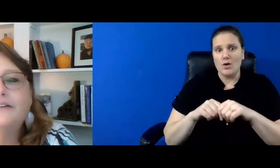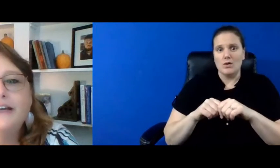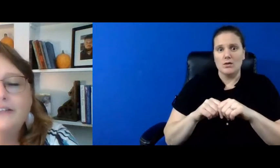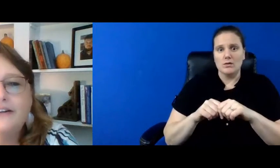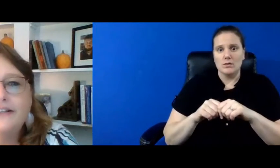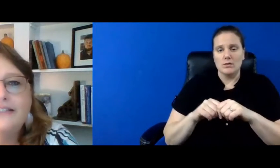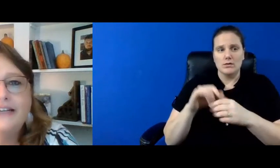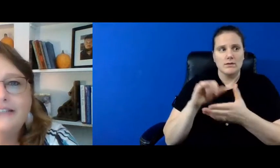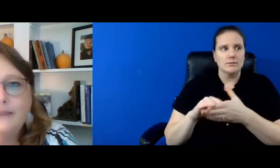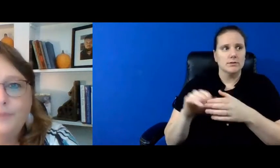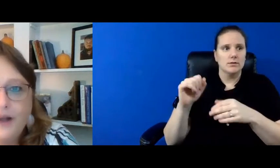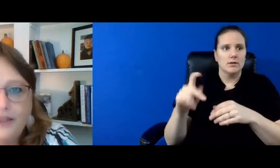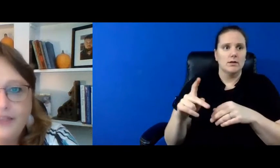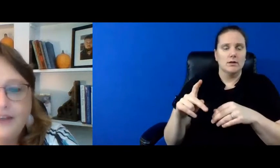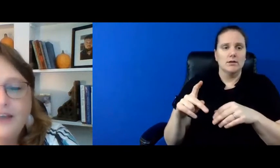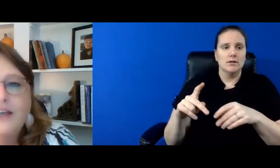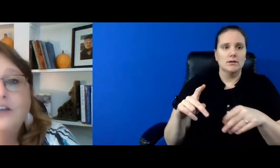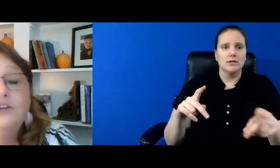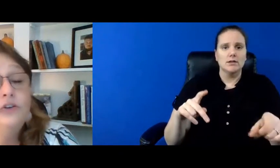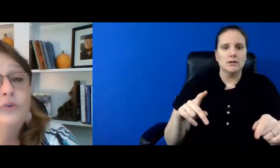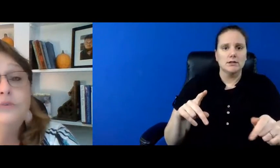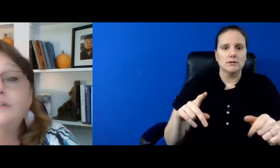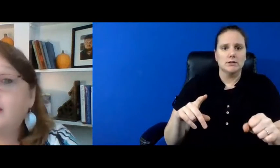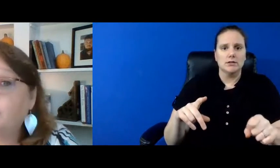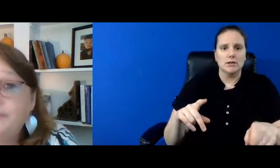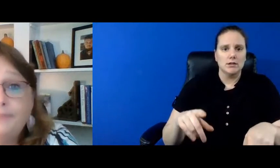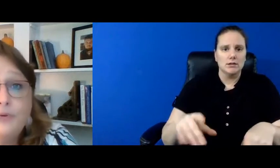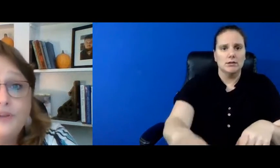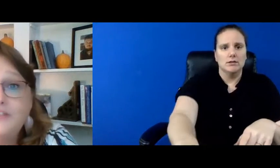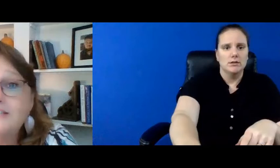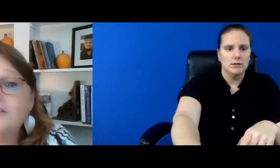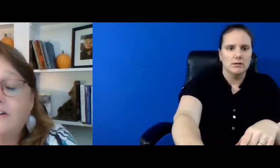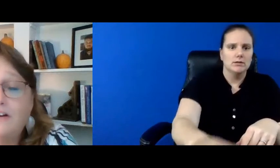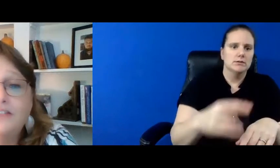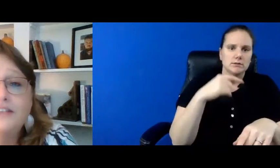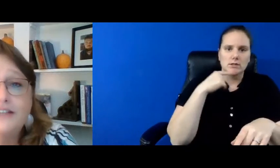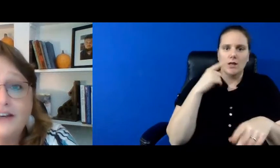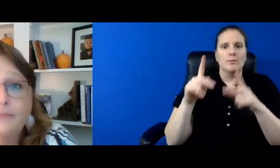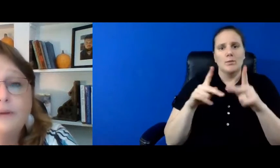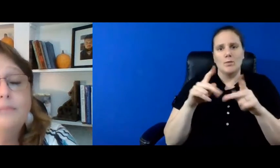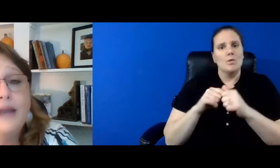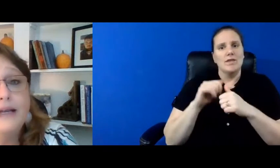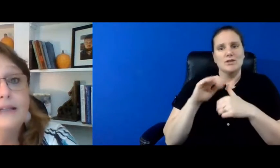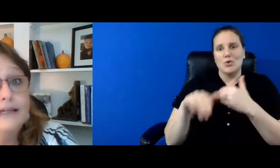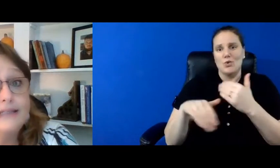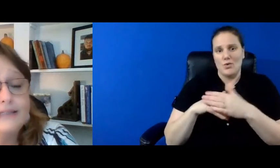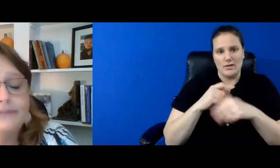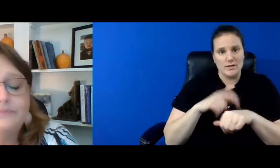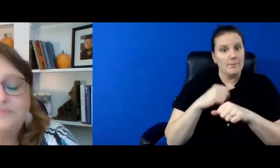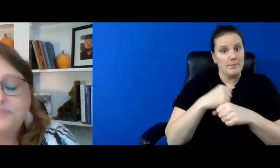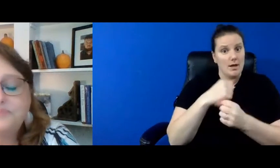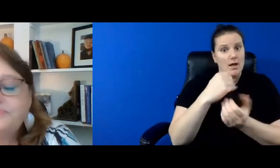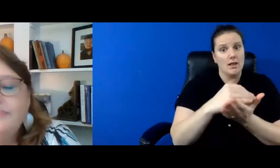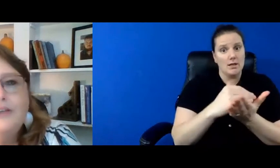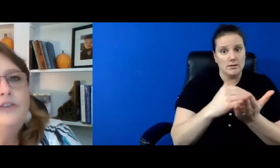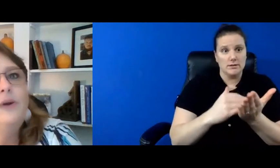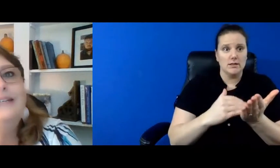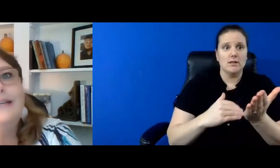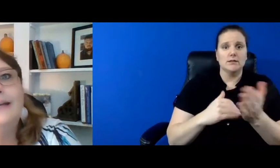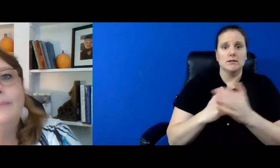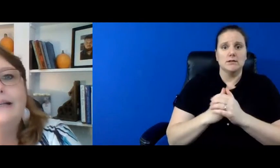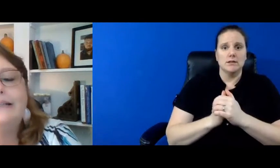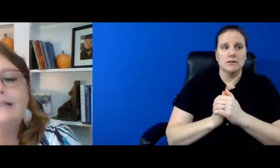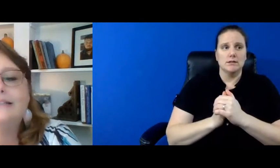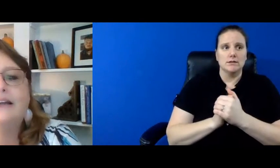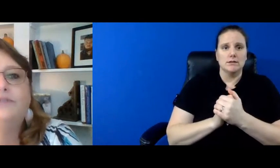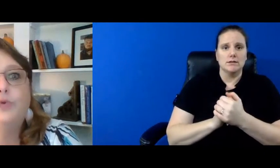it was like okay darla take a deep breath you to help people with this all the time make a list so